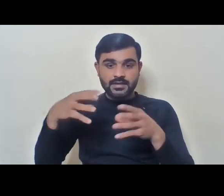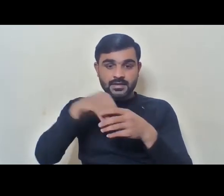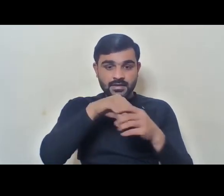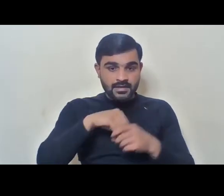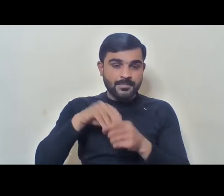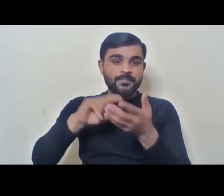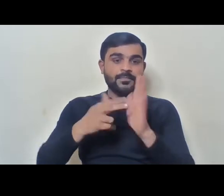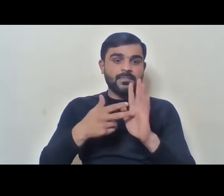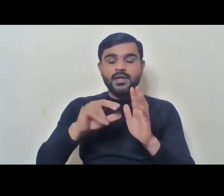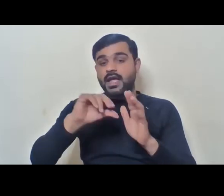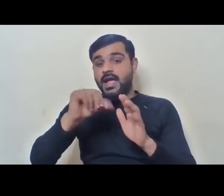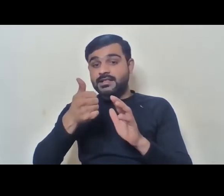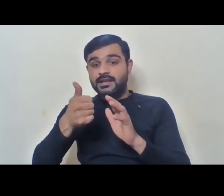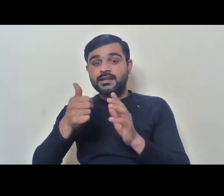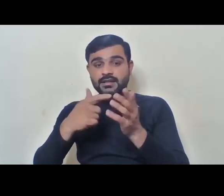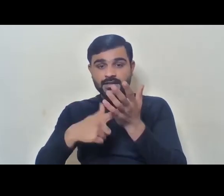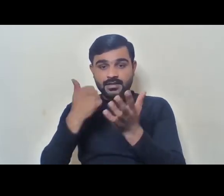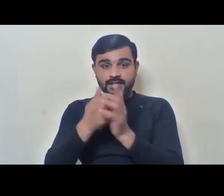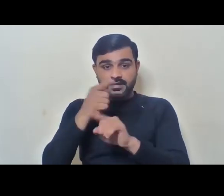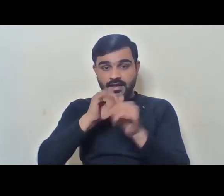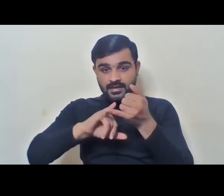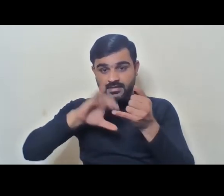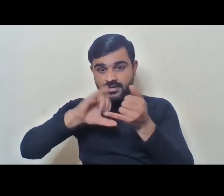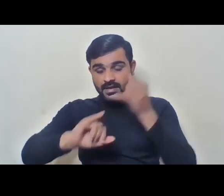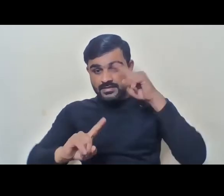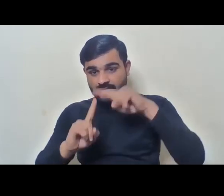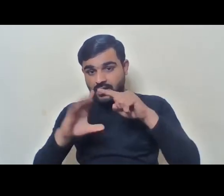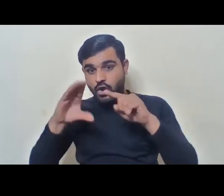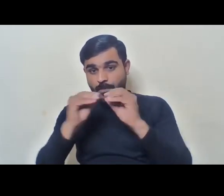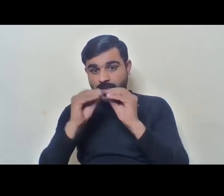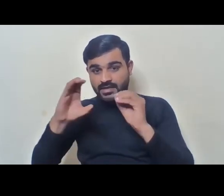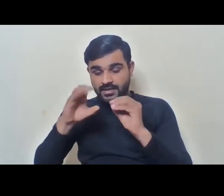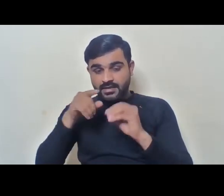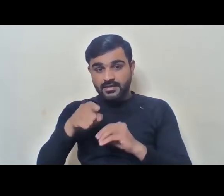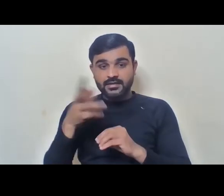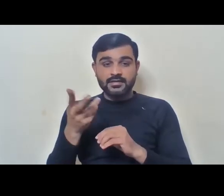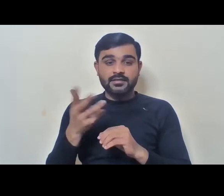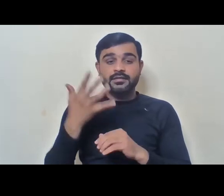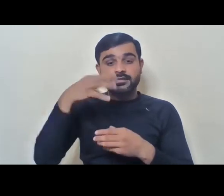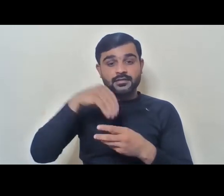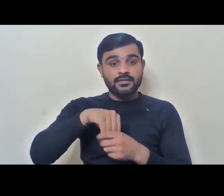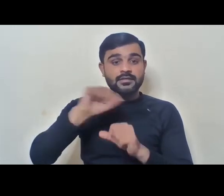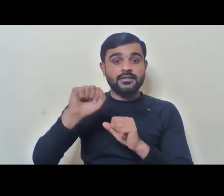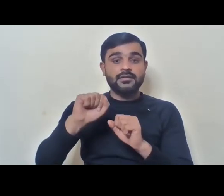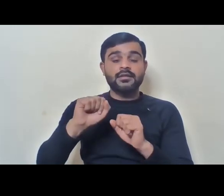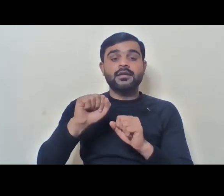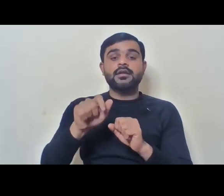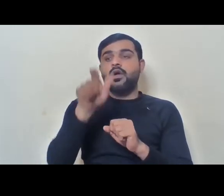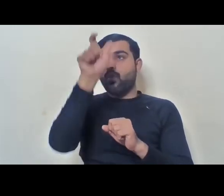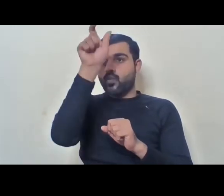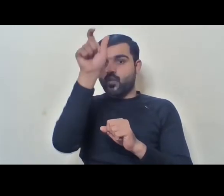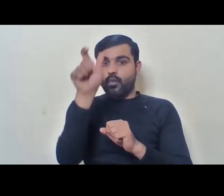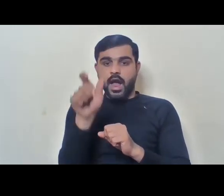we have other reservations like SC, ST, OBC, they call them vertical reservation.